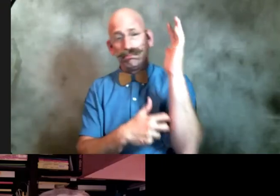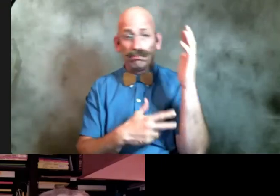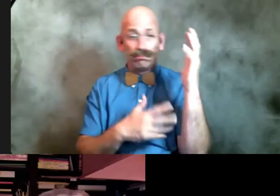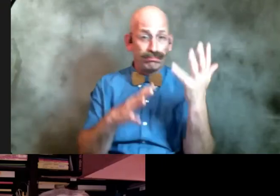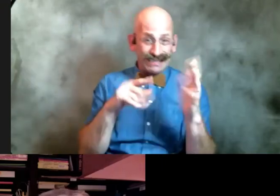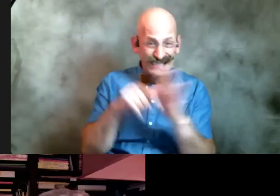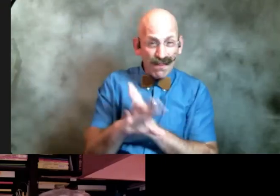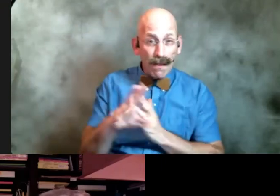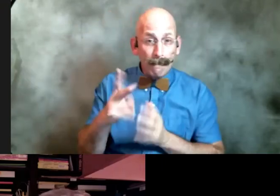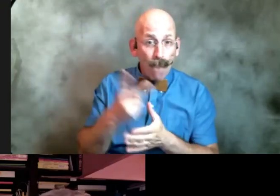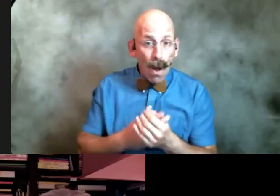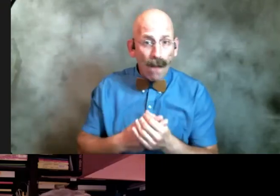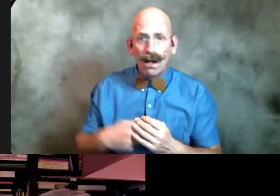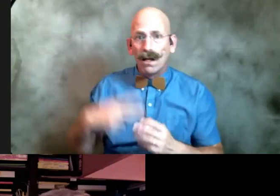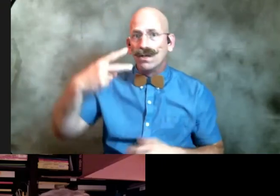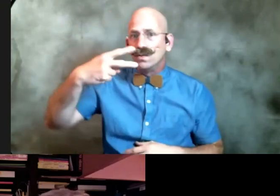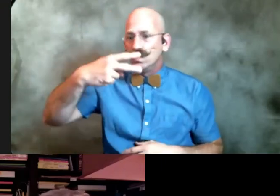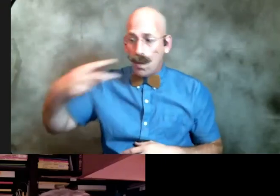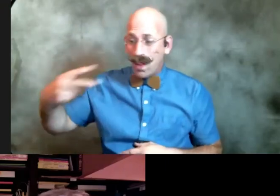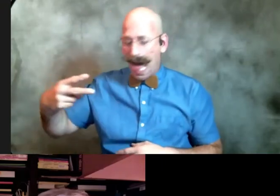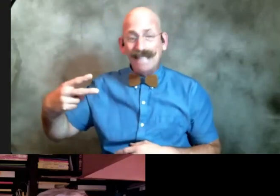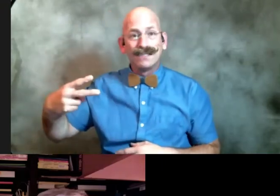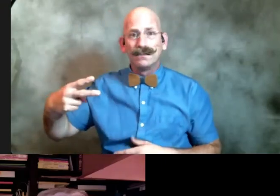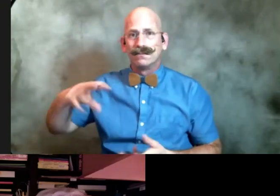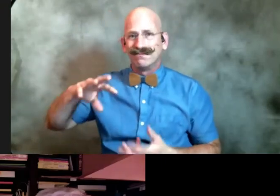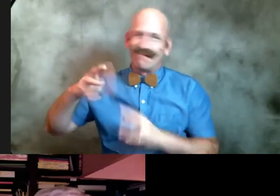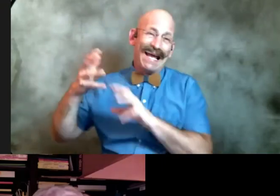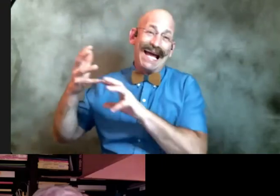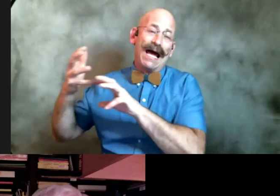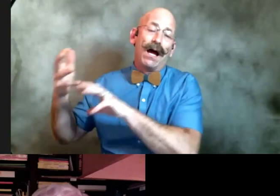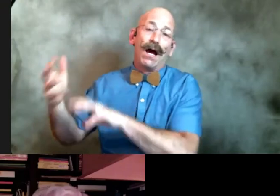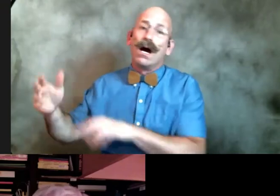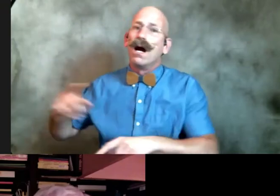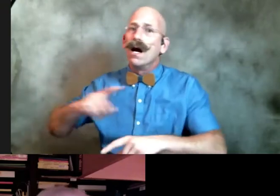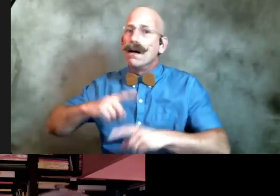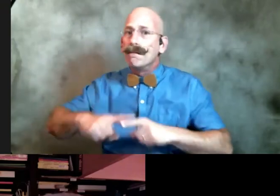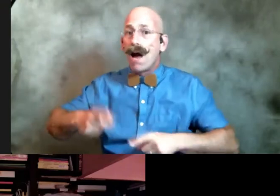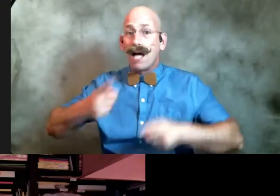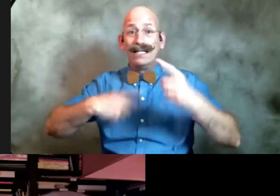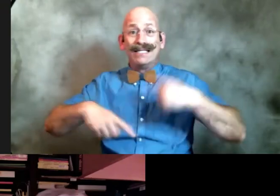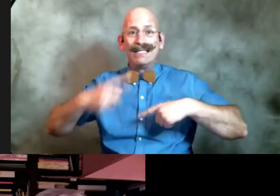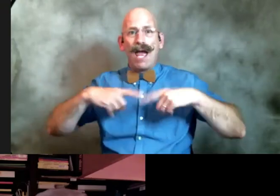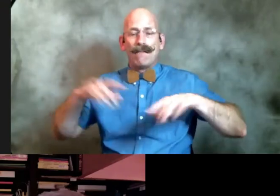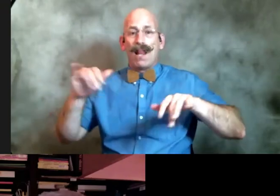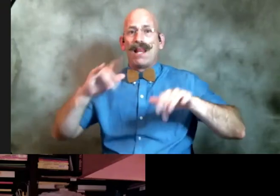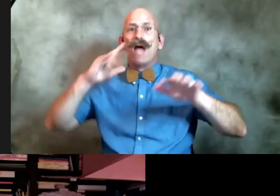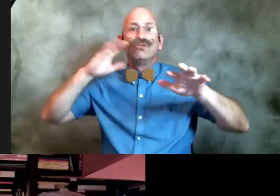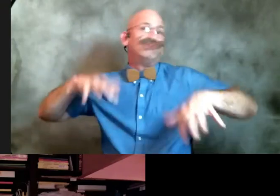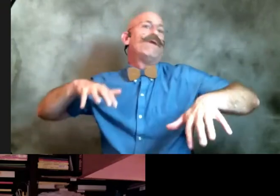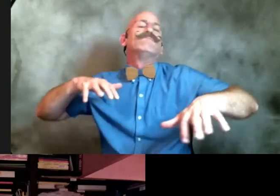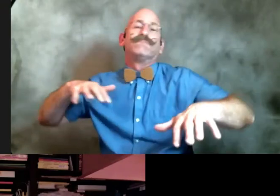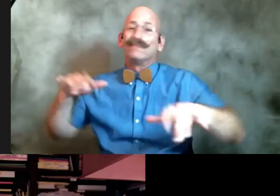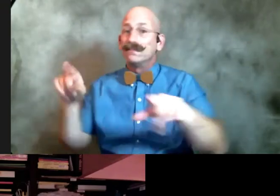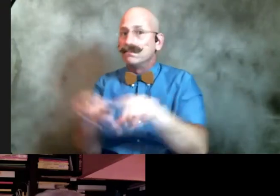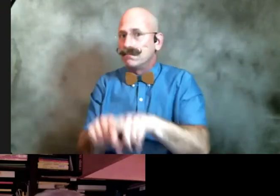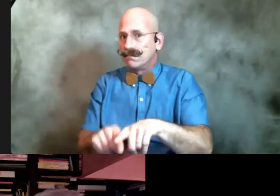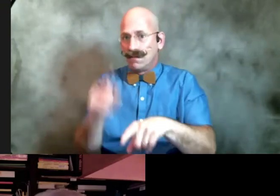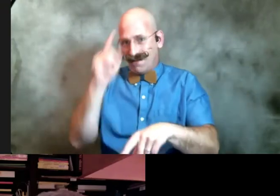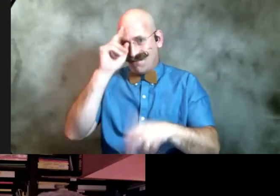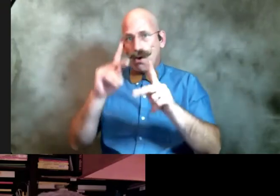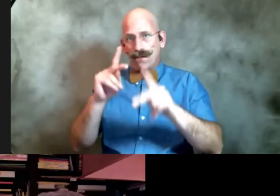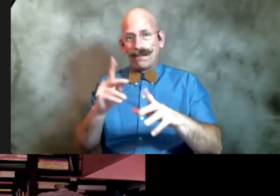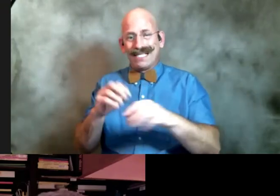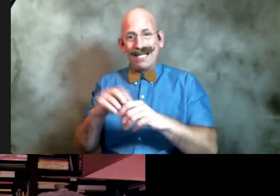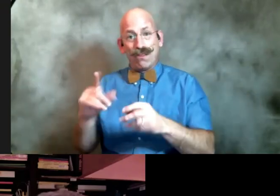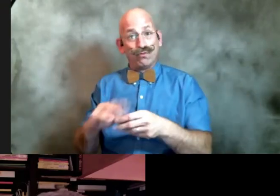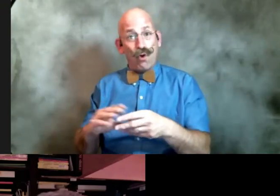in two lines total disaster but it came the same way the shock probably would have come that was there and then the